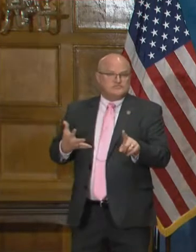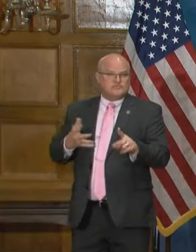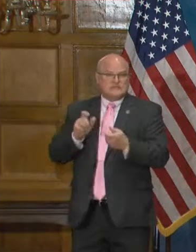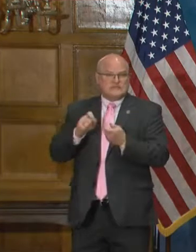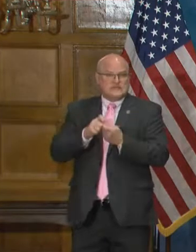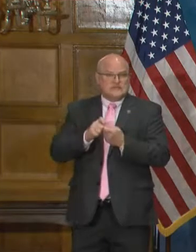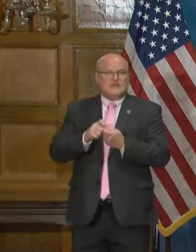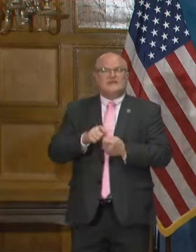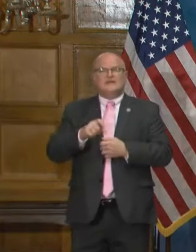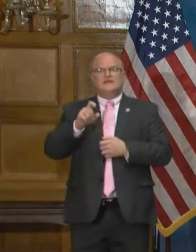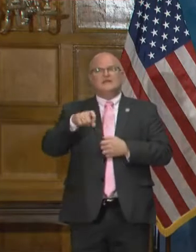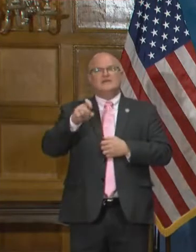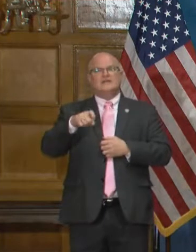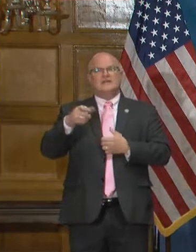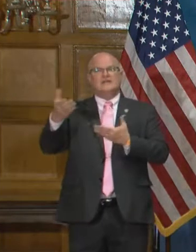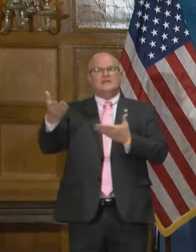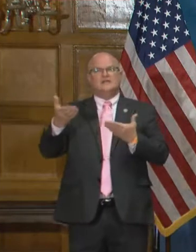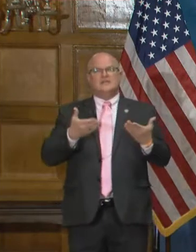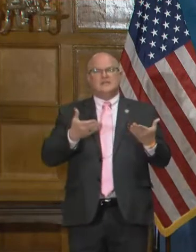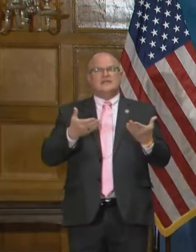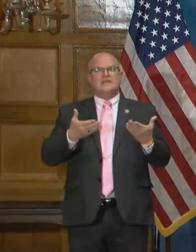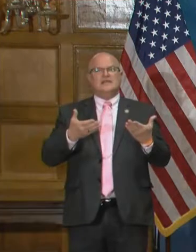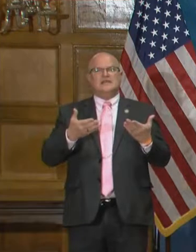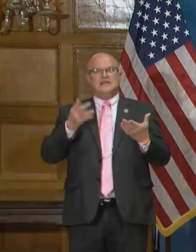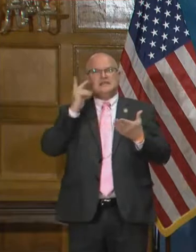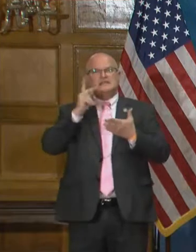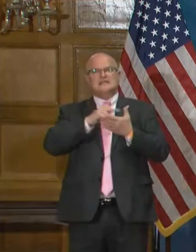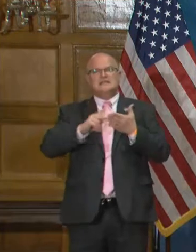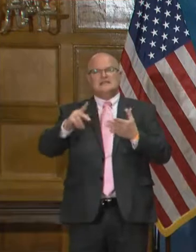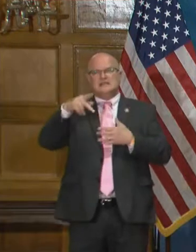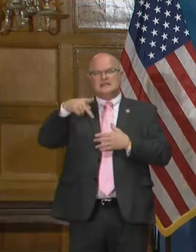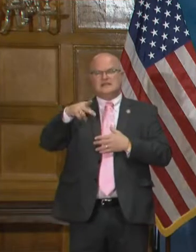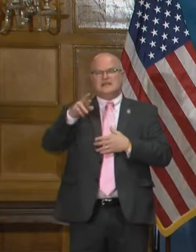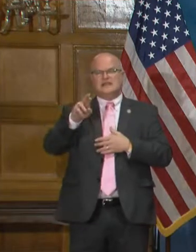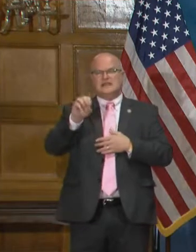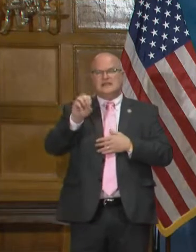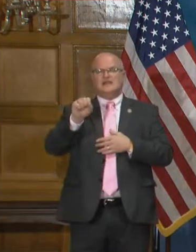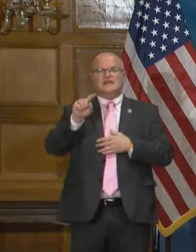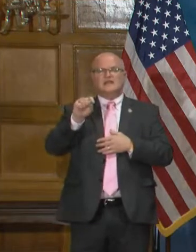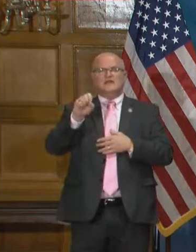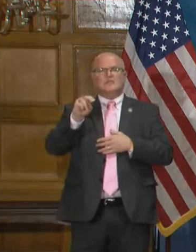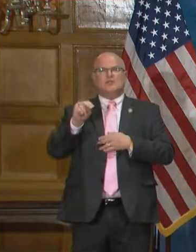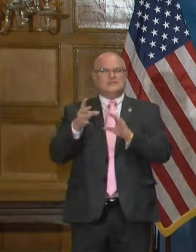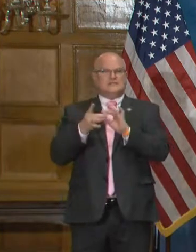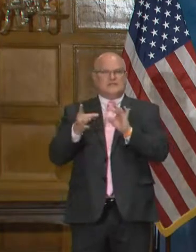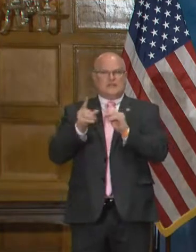we probably need to, uh, bring in or have a, uh, Secretary Preston to speak to it.